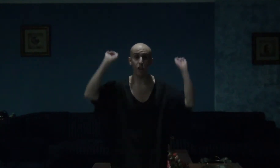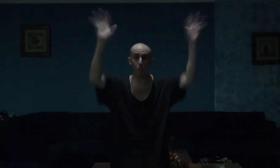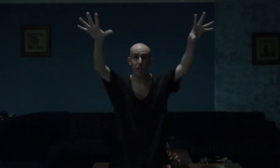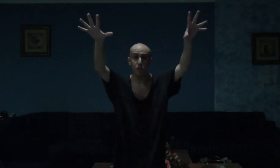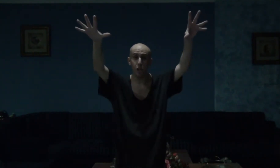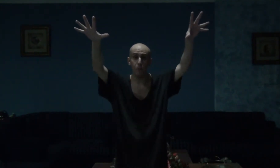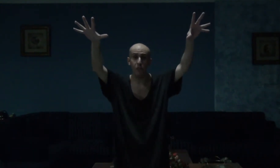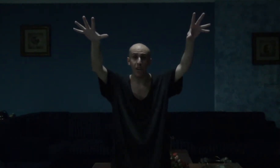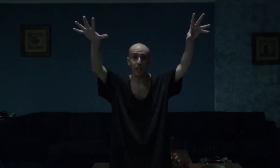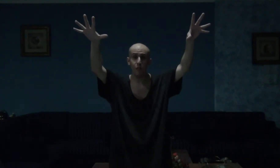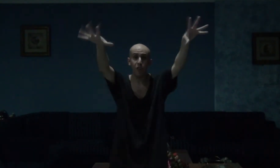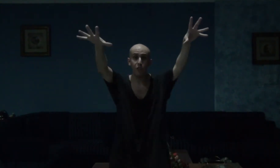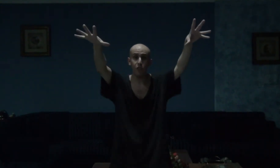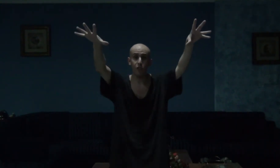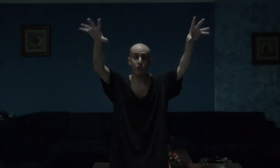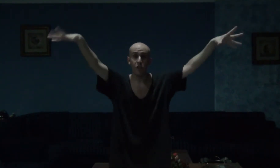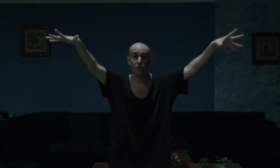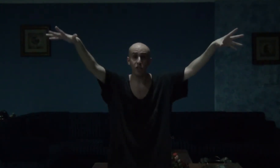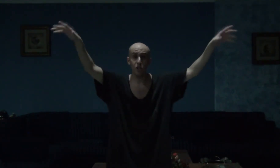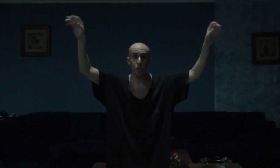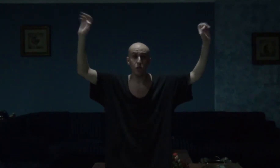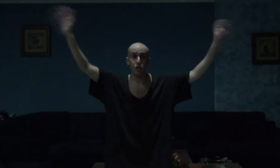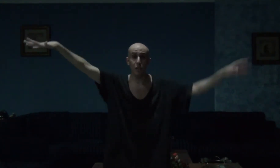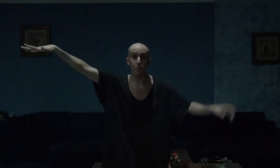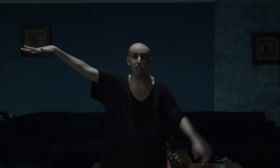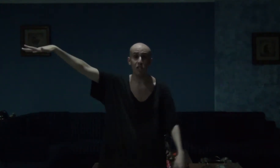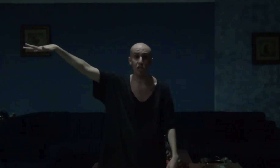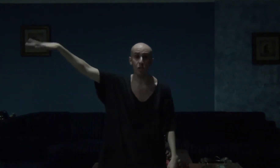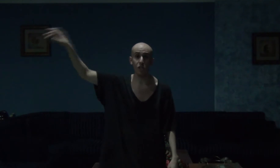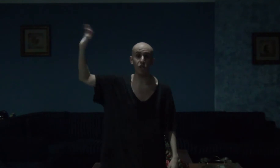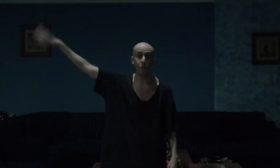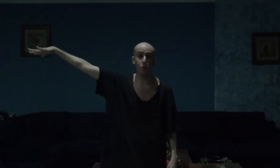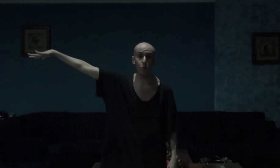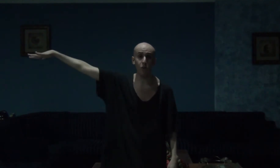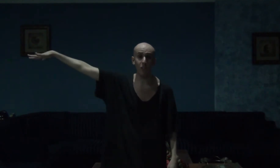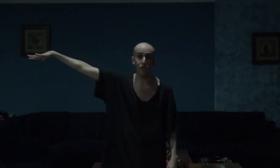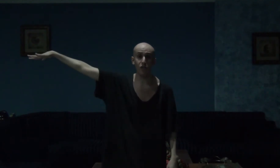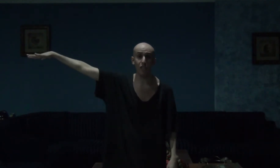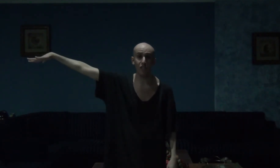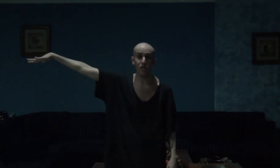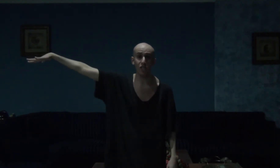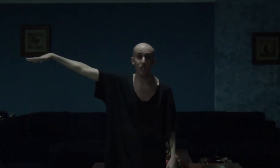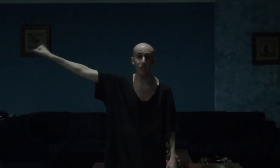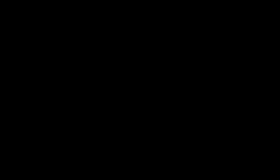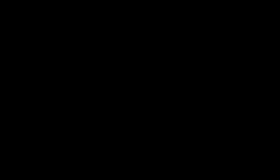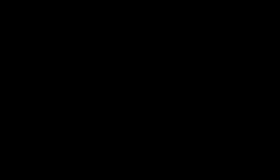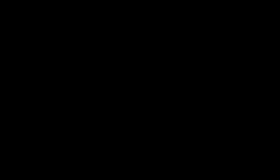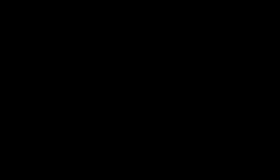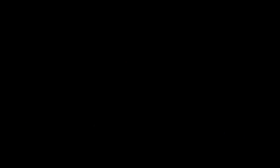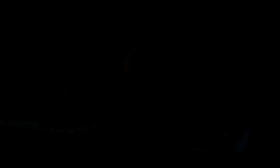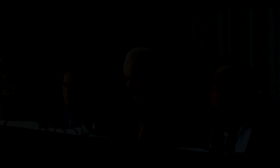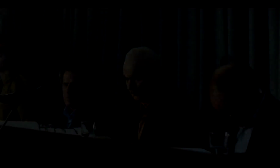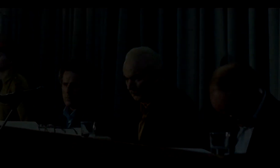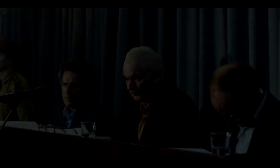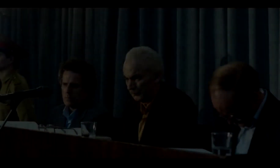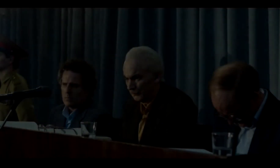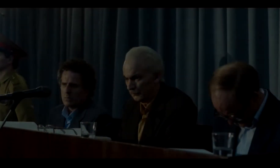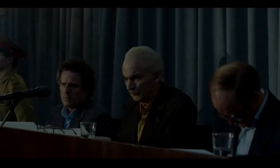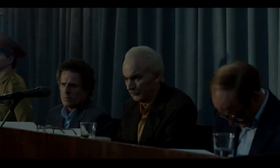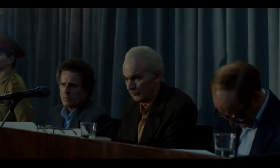are my top 5 favorite TV shows and miniseries from 2019. No one in the room that night